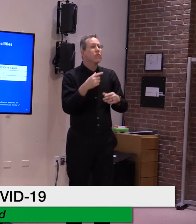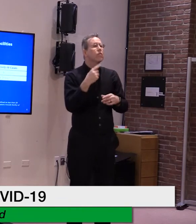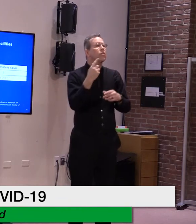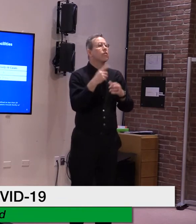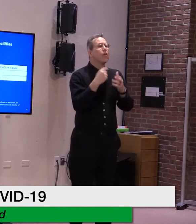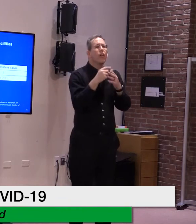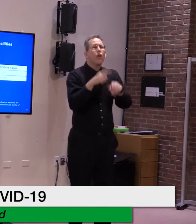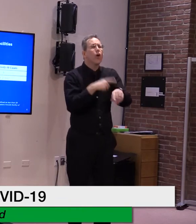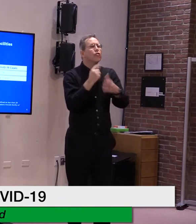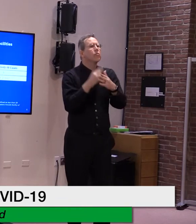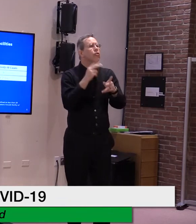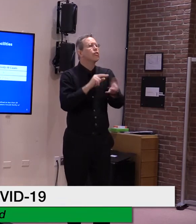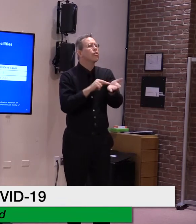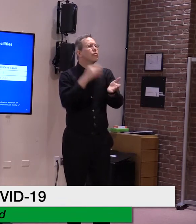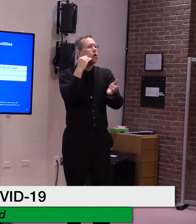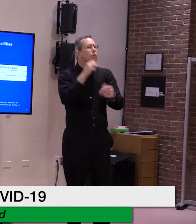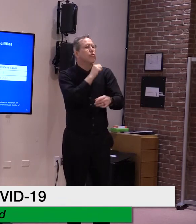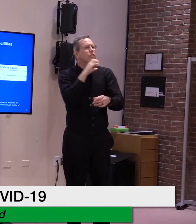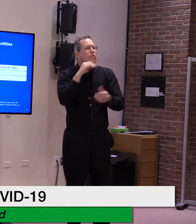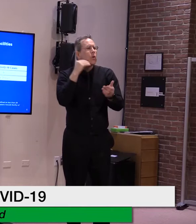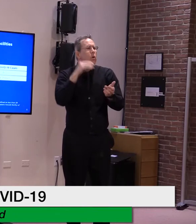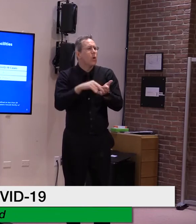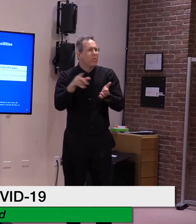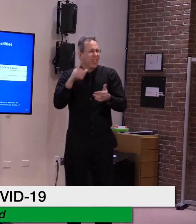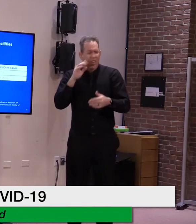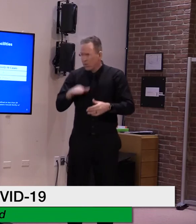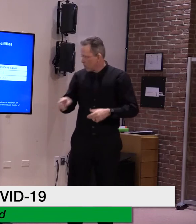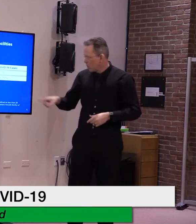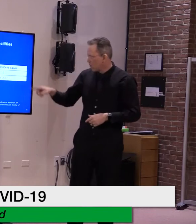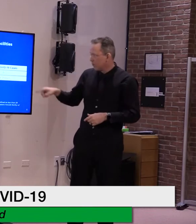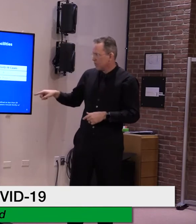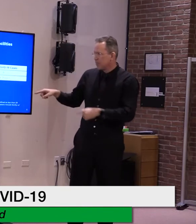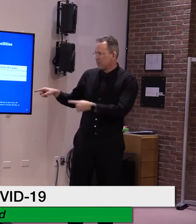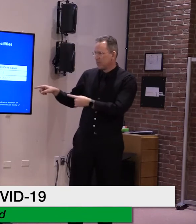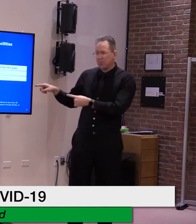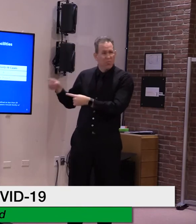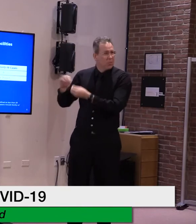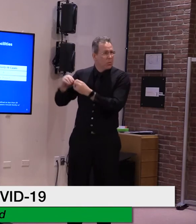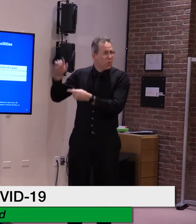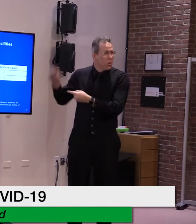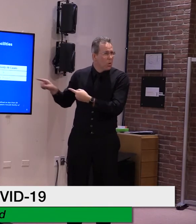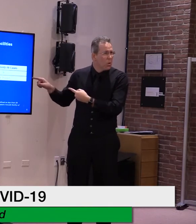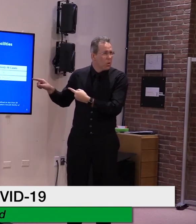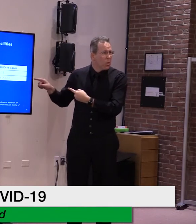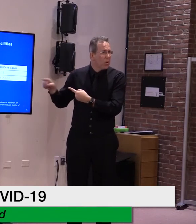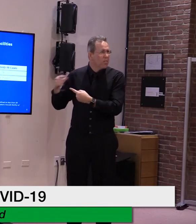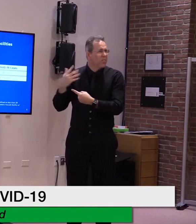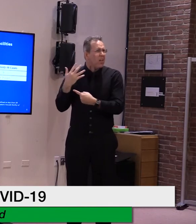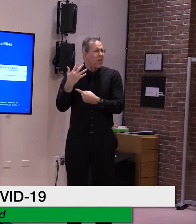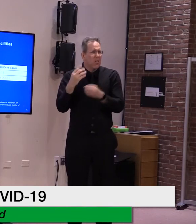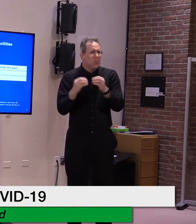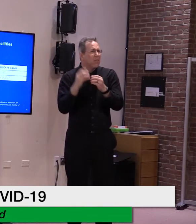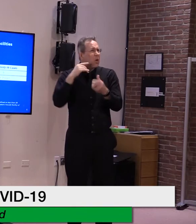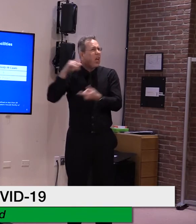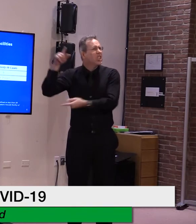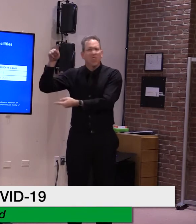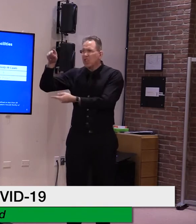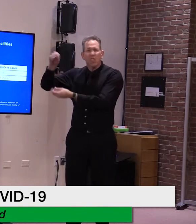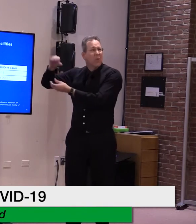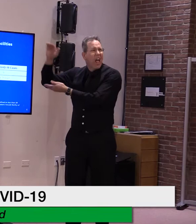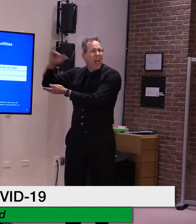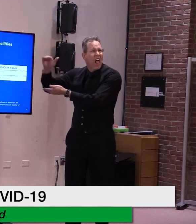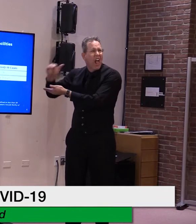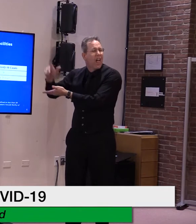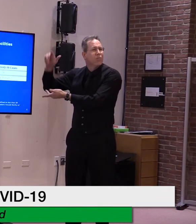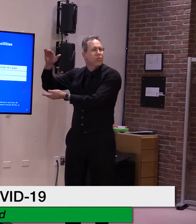has remained remarkably low, with only five cases in the last three weeks and only two active